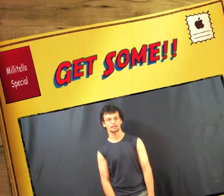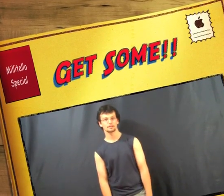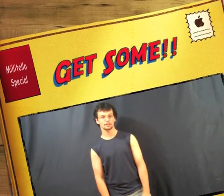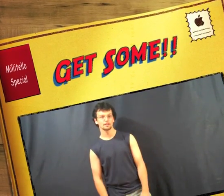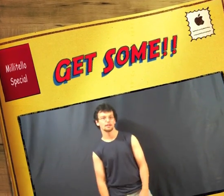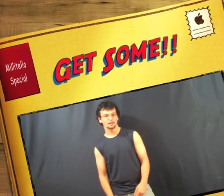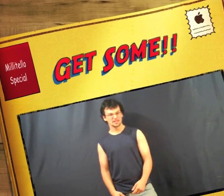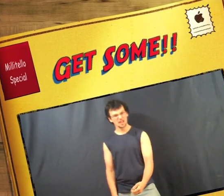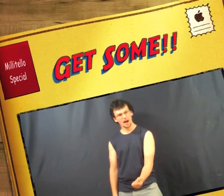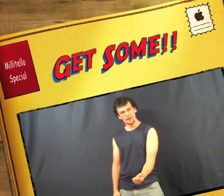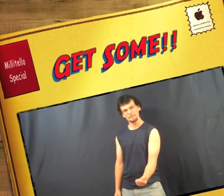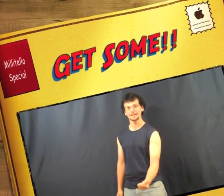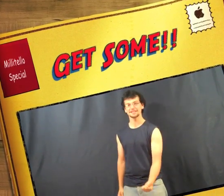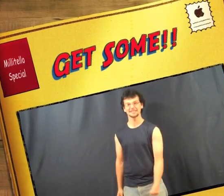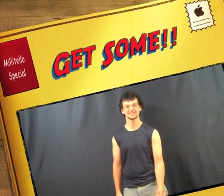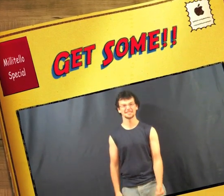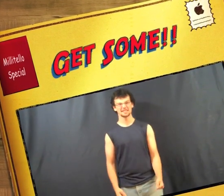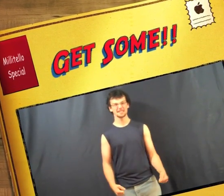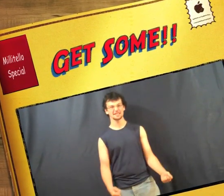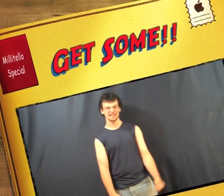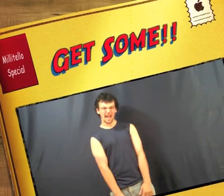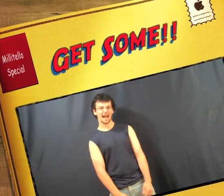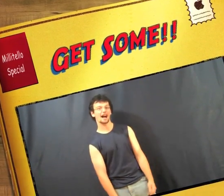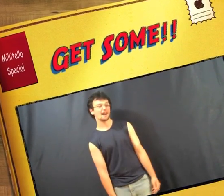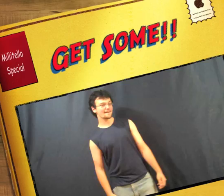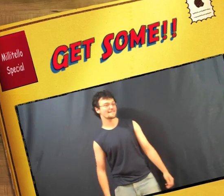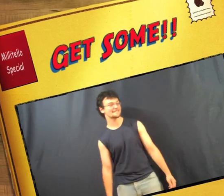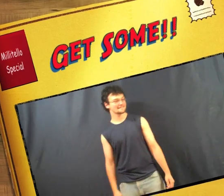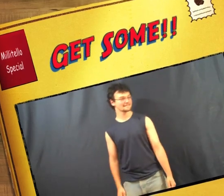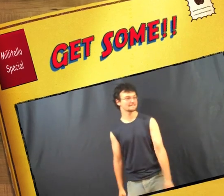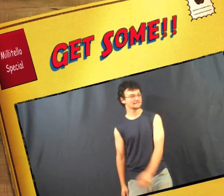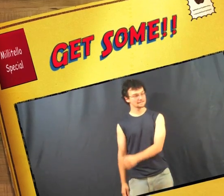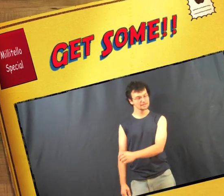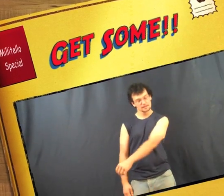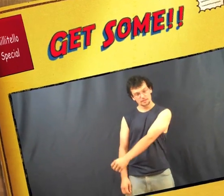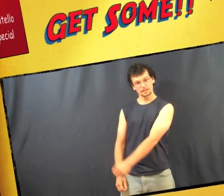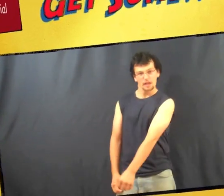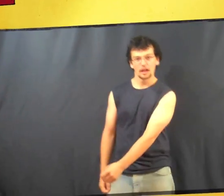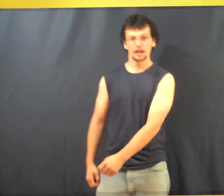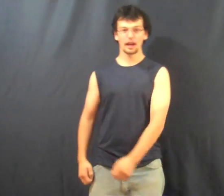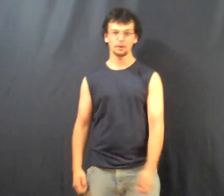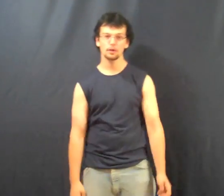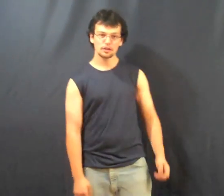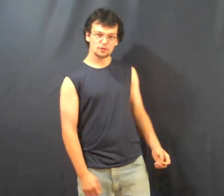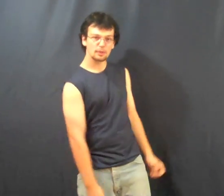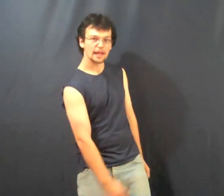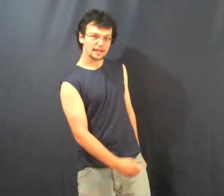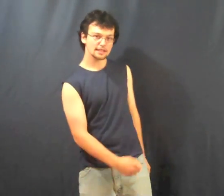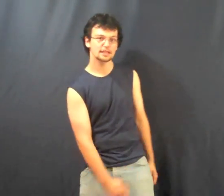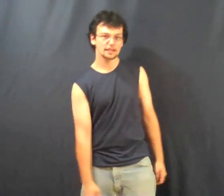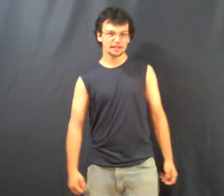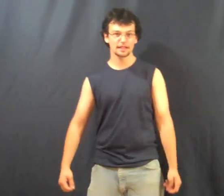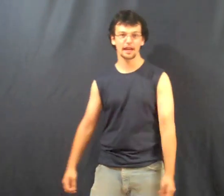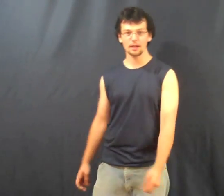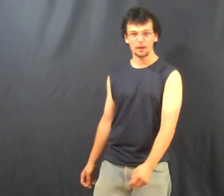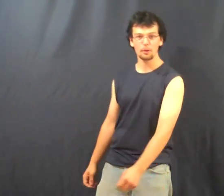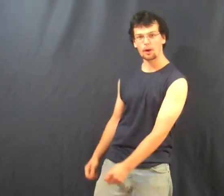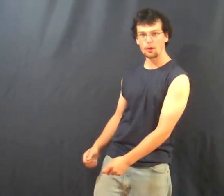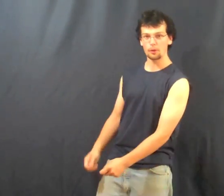Get some, yeah I was raised in the ghetto